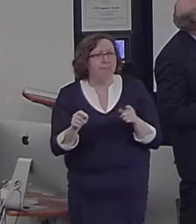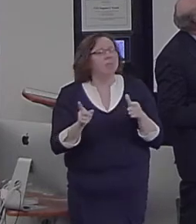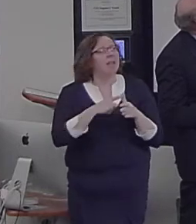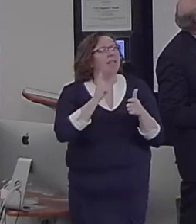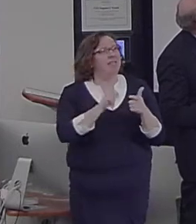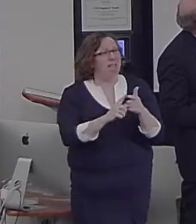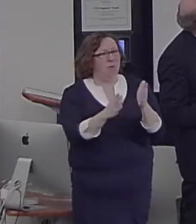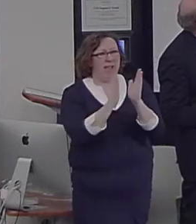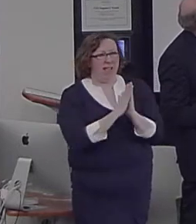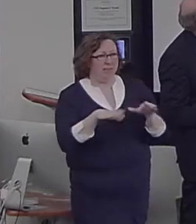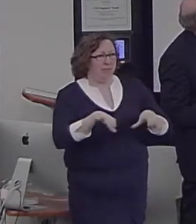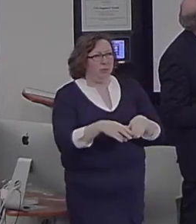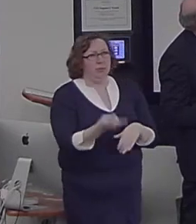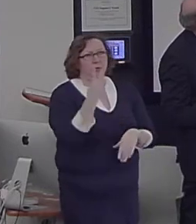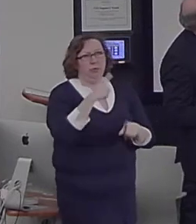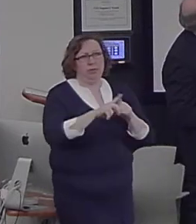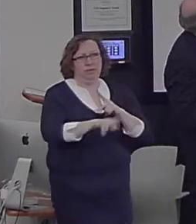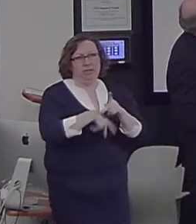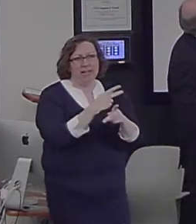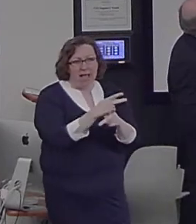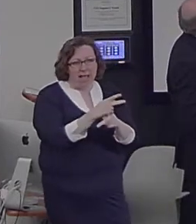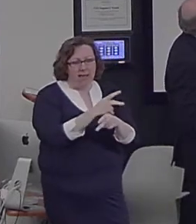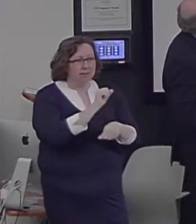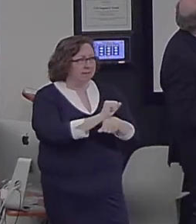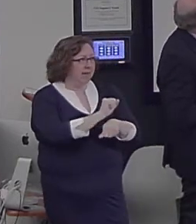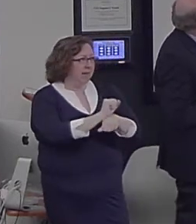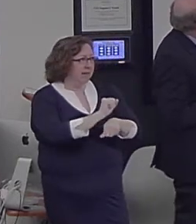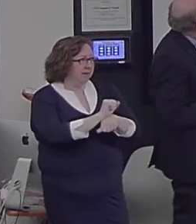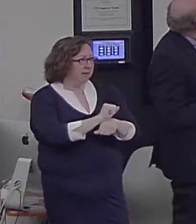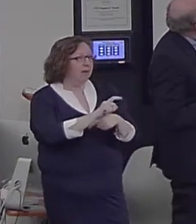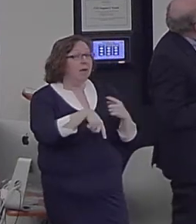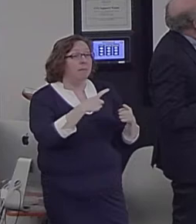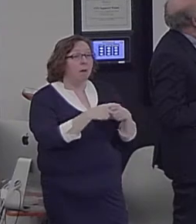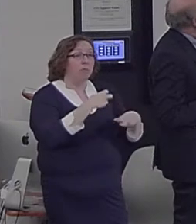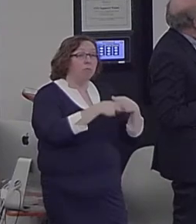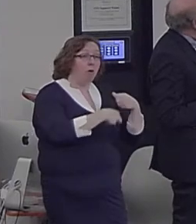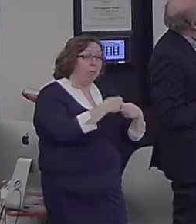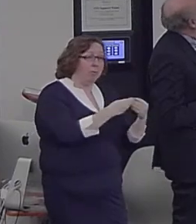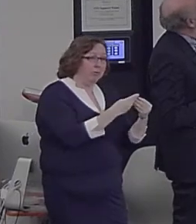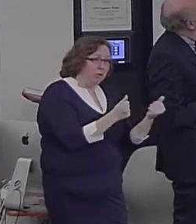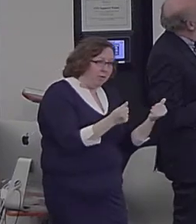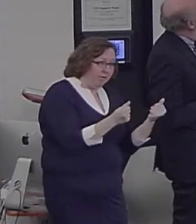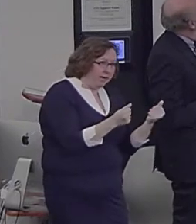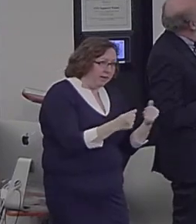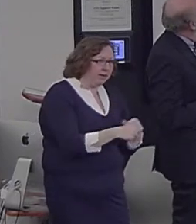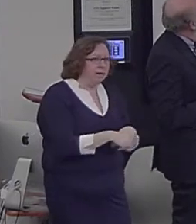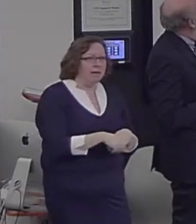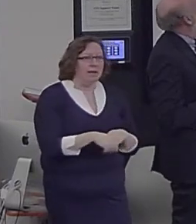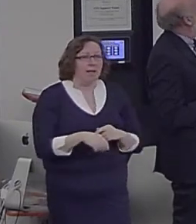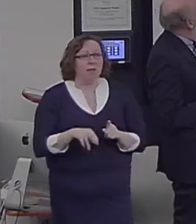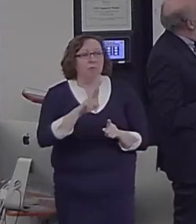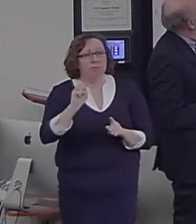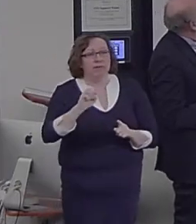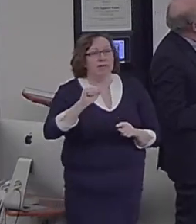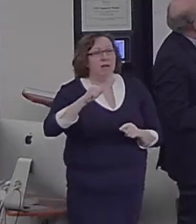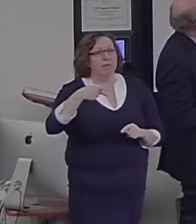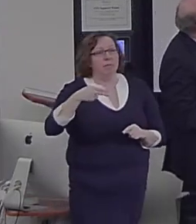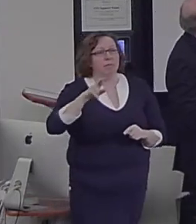that I'll tell you about in a minute involving problem solving and reappraisal. And then they come back a week later, see a different version of video,